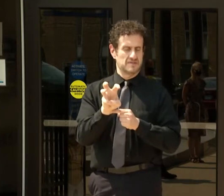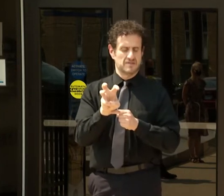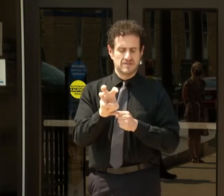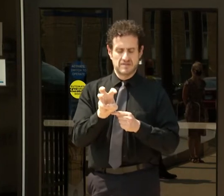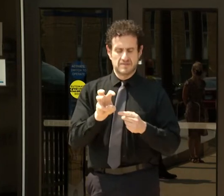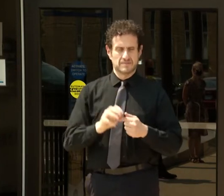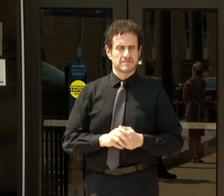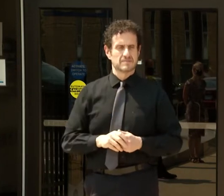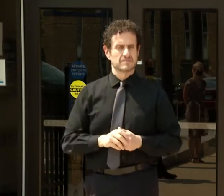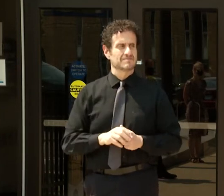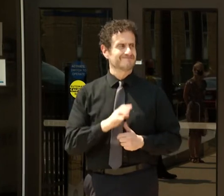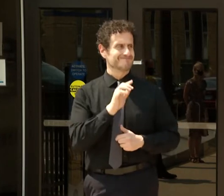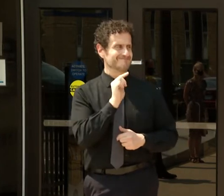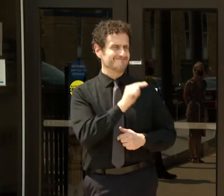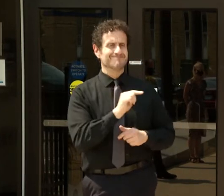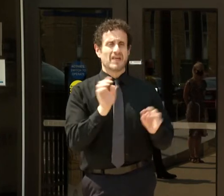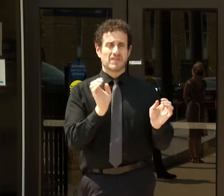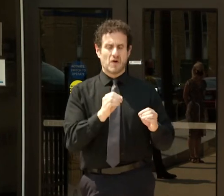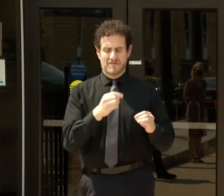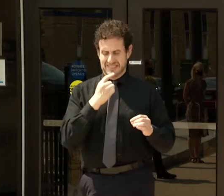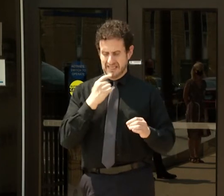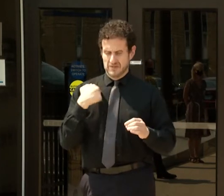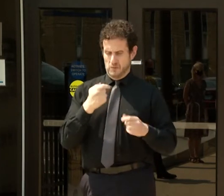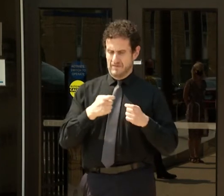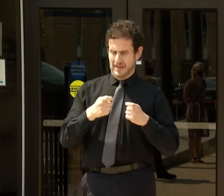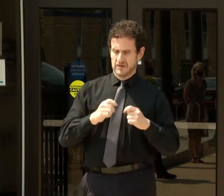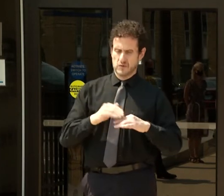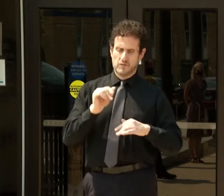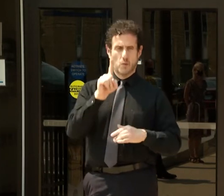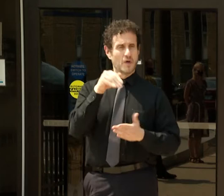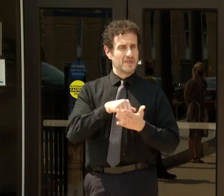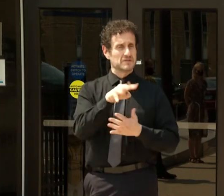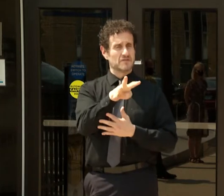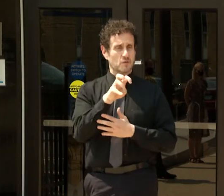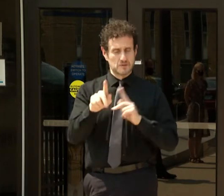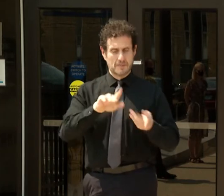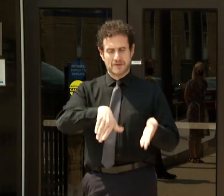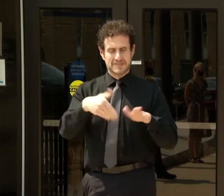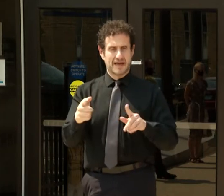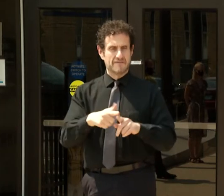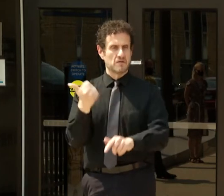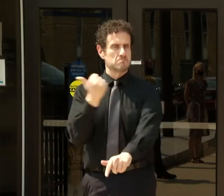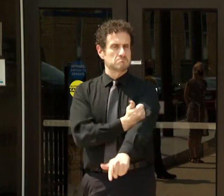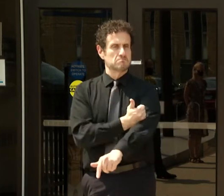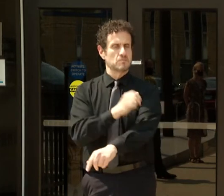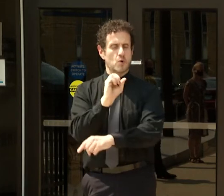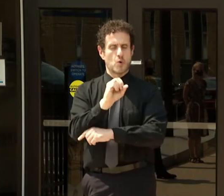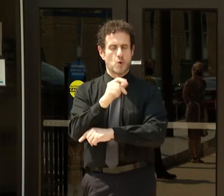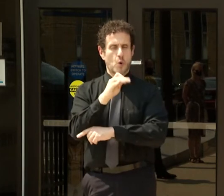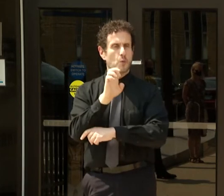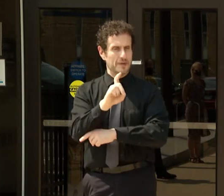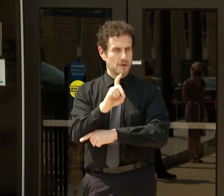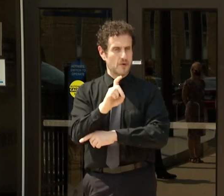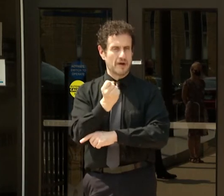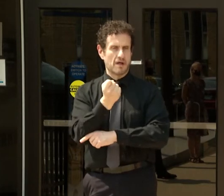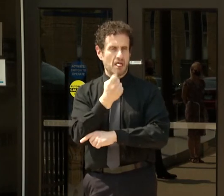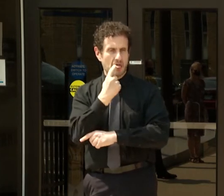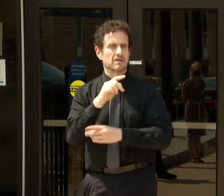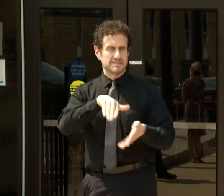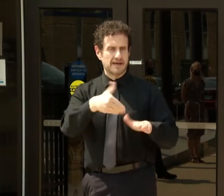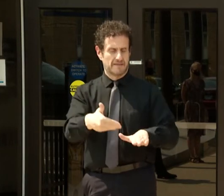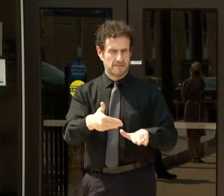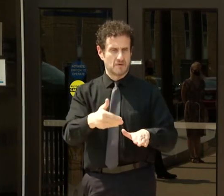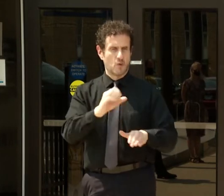The office estimates that we've handled more than 1,400 opioid related deaths and more than